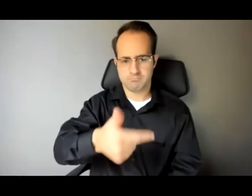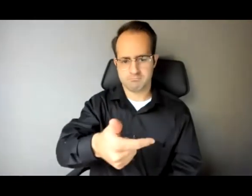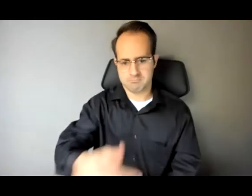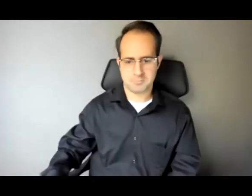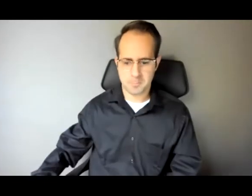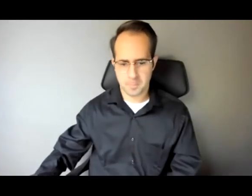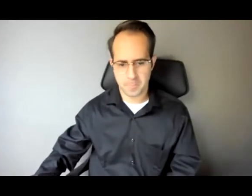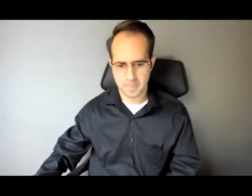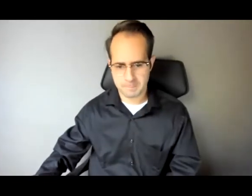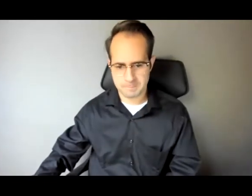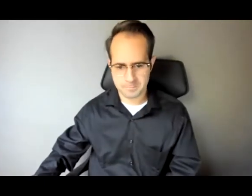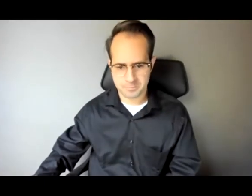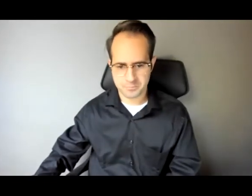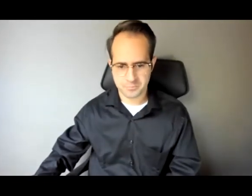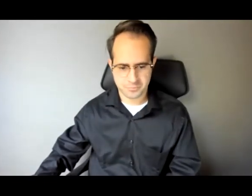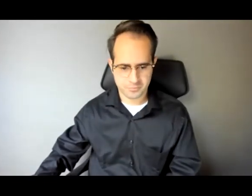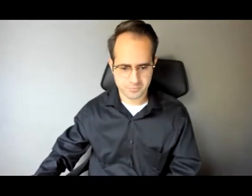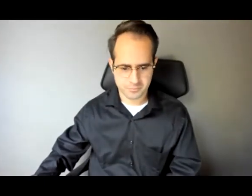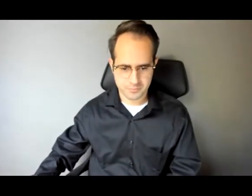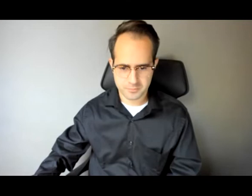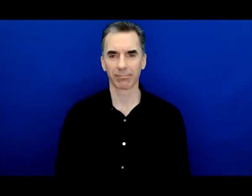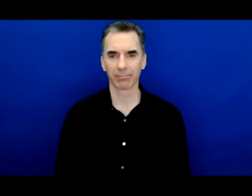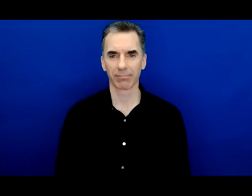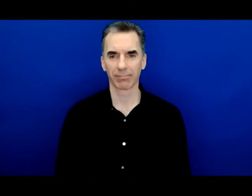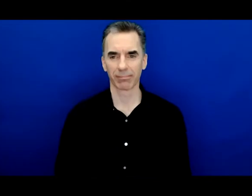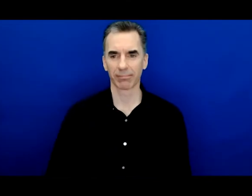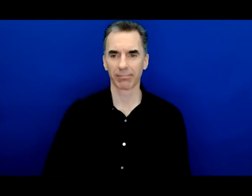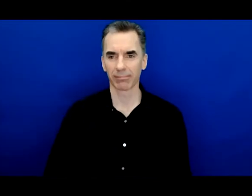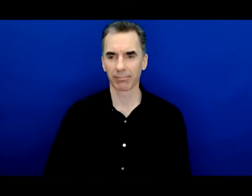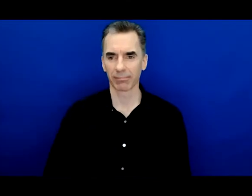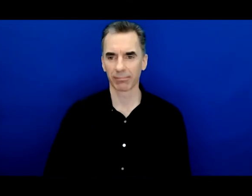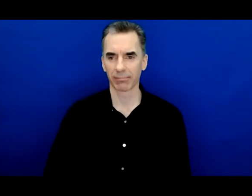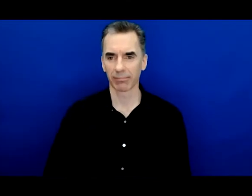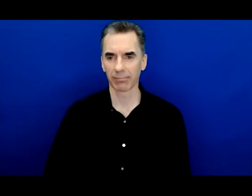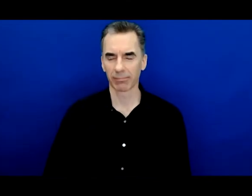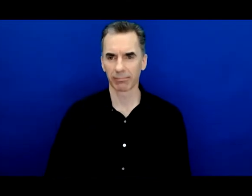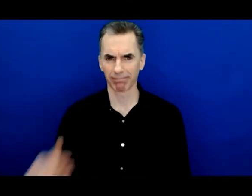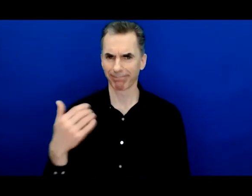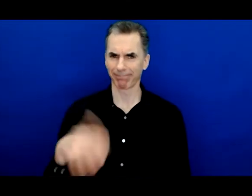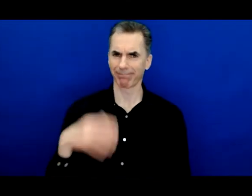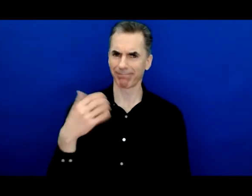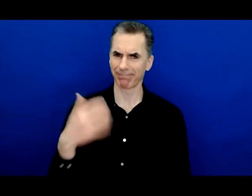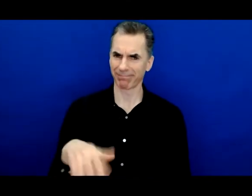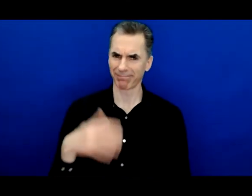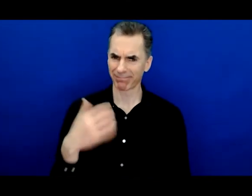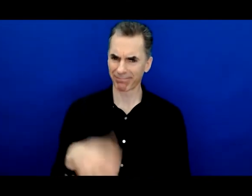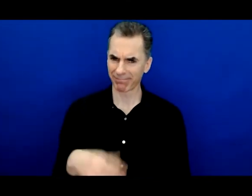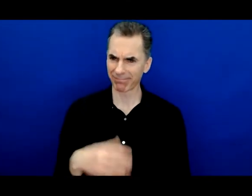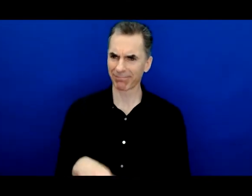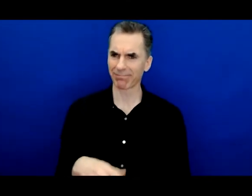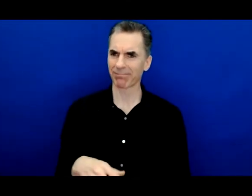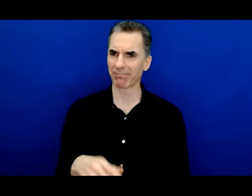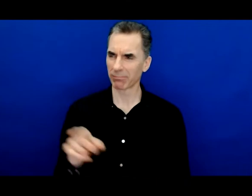that's beautiful I just I don't know what to say about that I mean it's beautiful your social justice